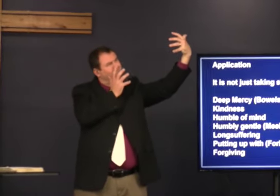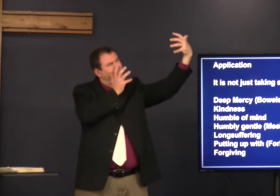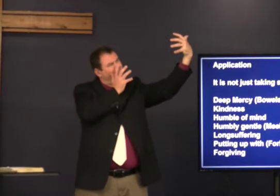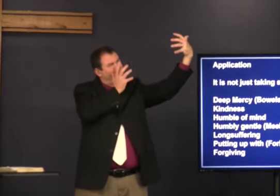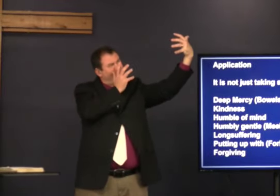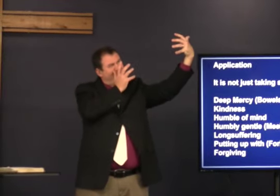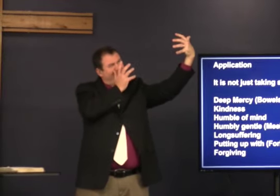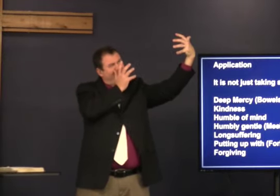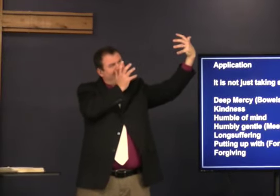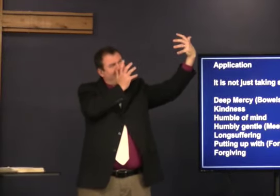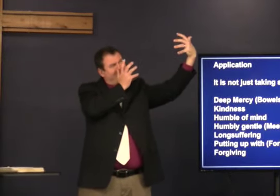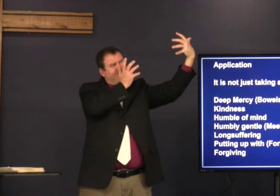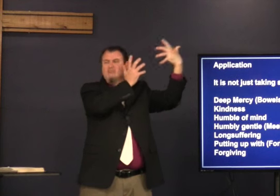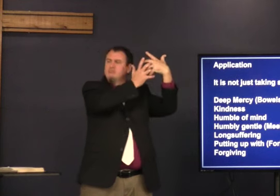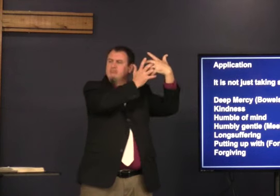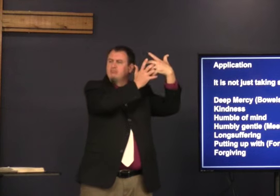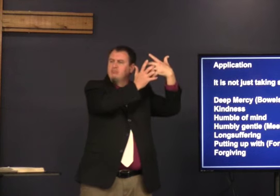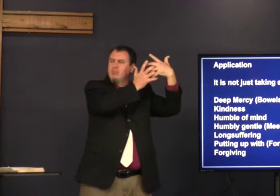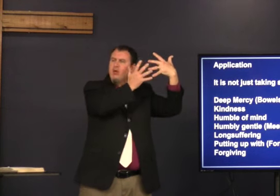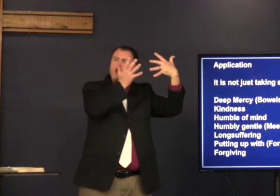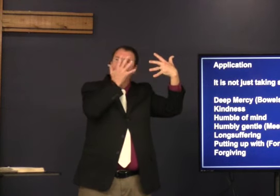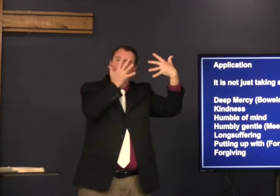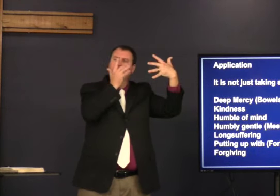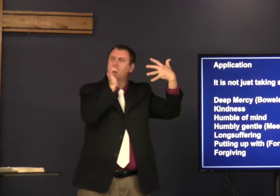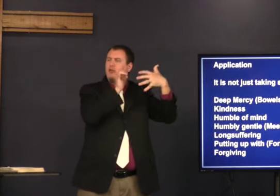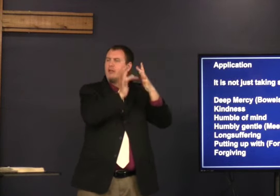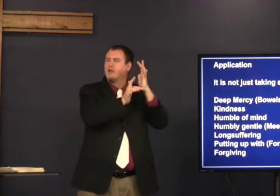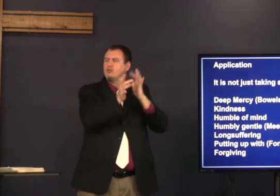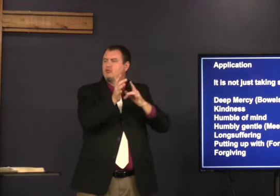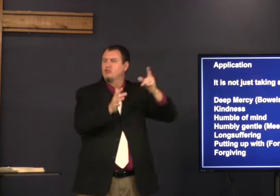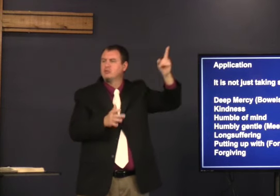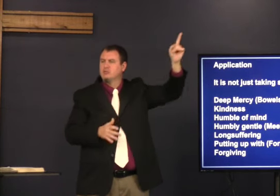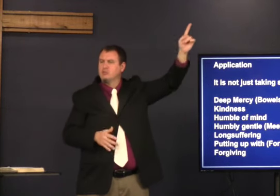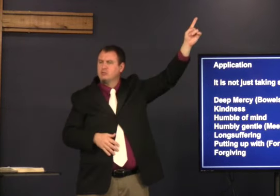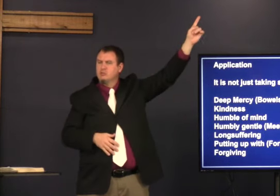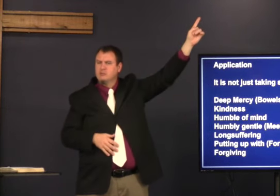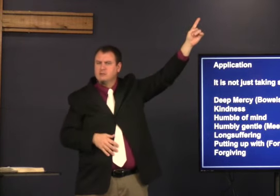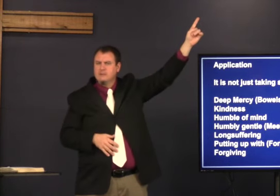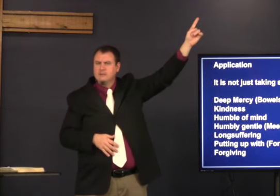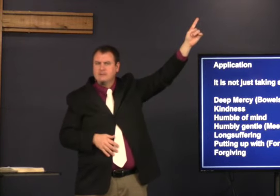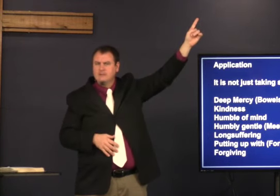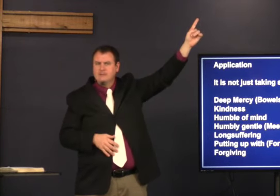is to align ourselves to Jesus to look like Jesus